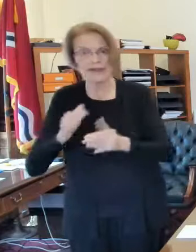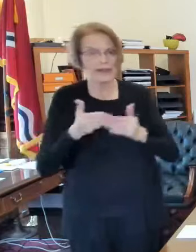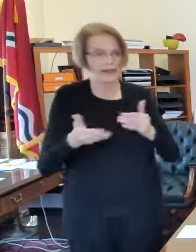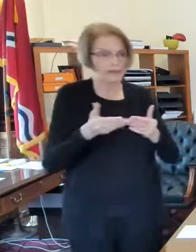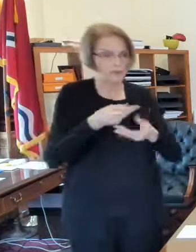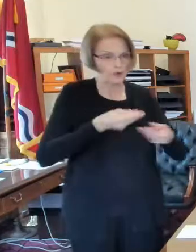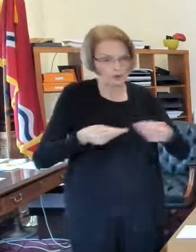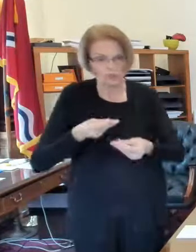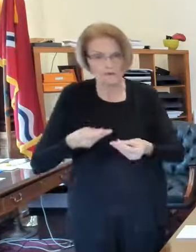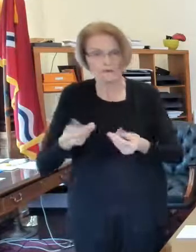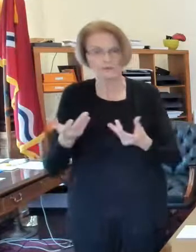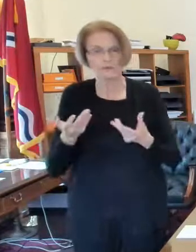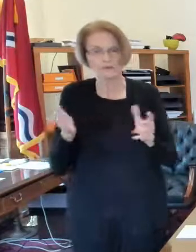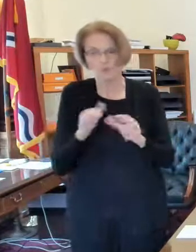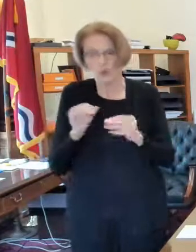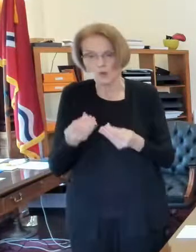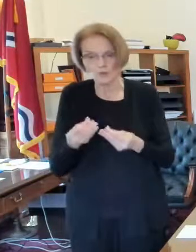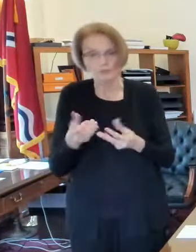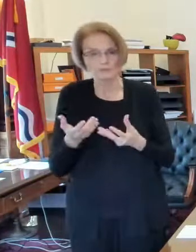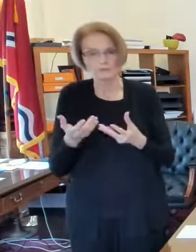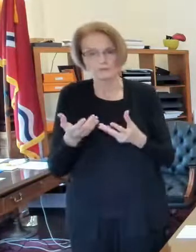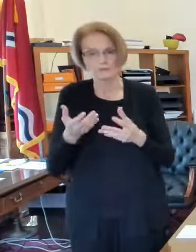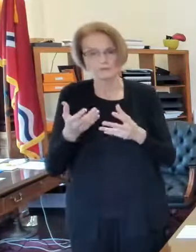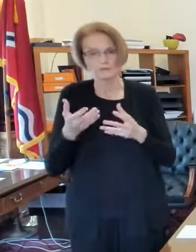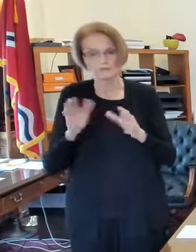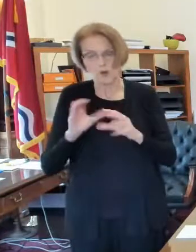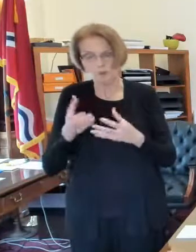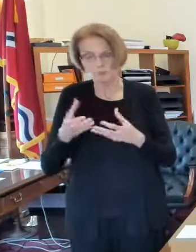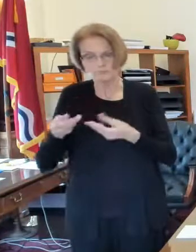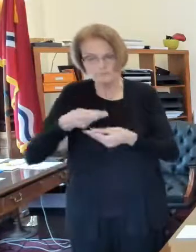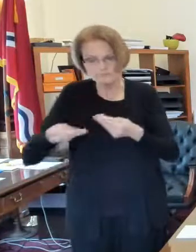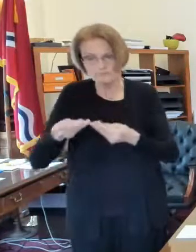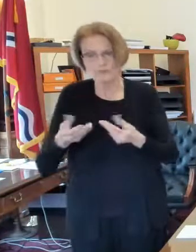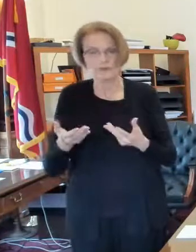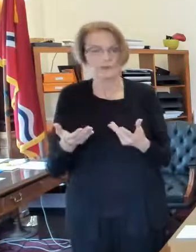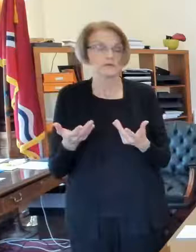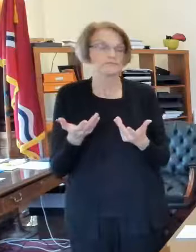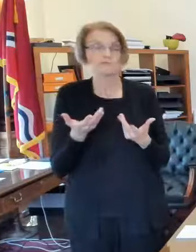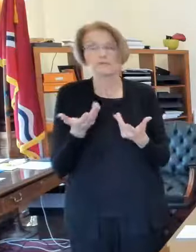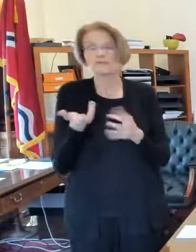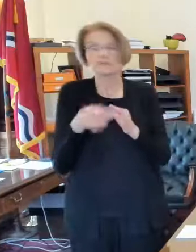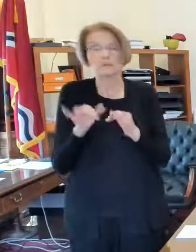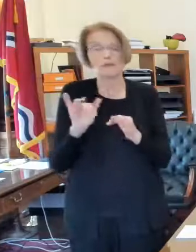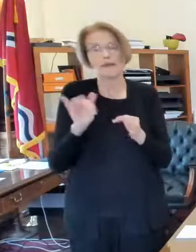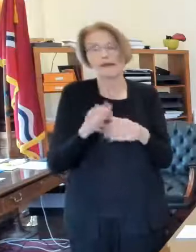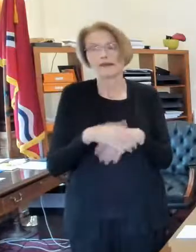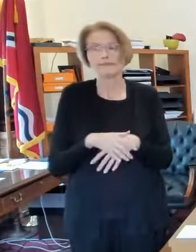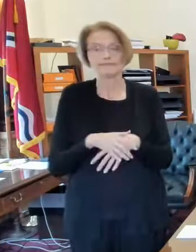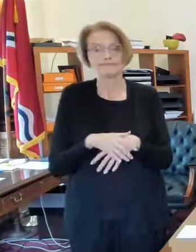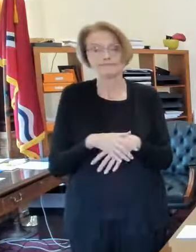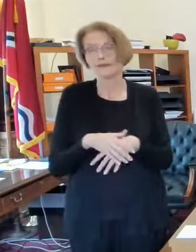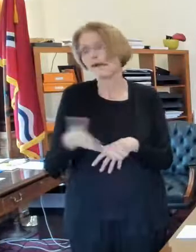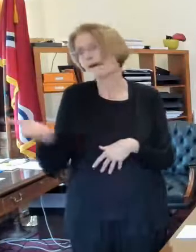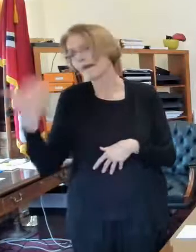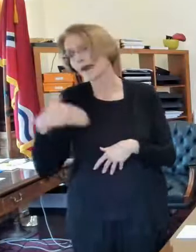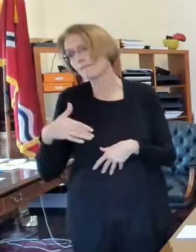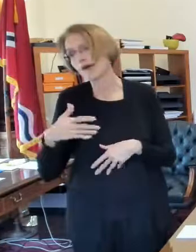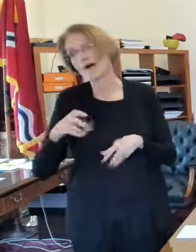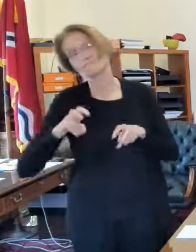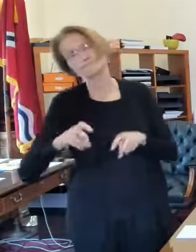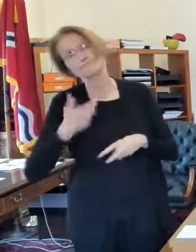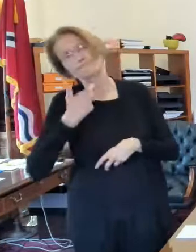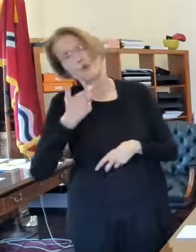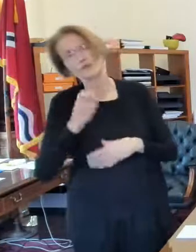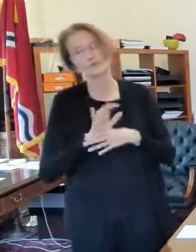in small groups you know maybe it's as simple as you're having people over to you know watch a movie or watch a